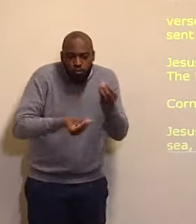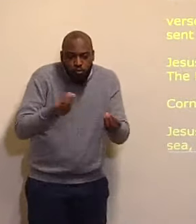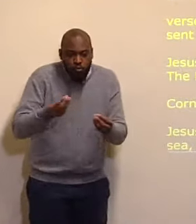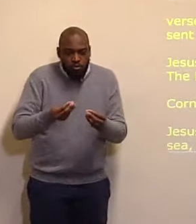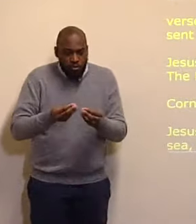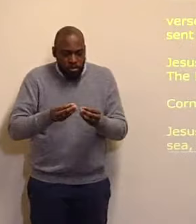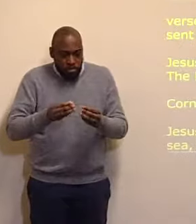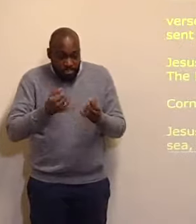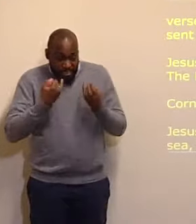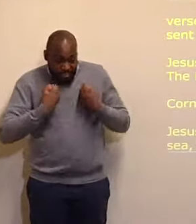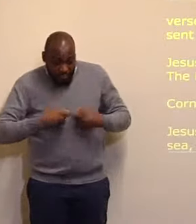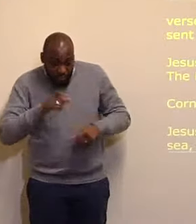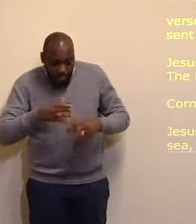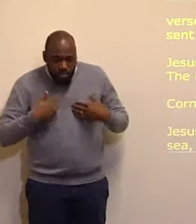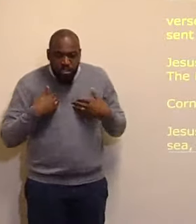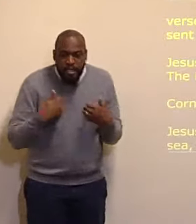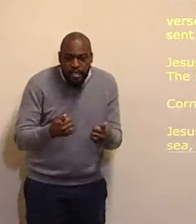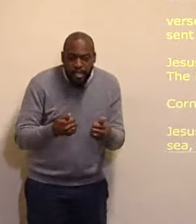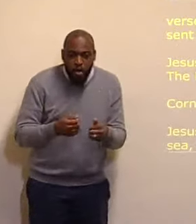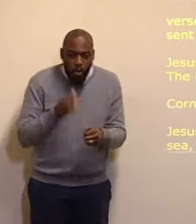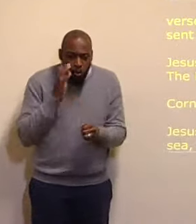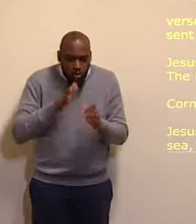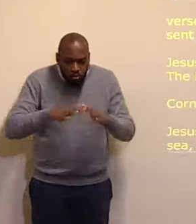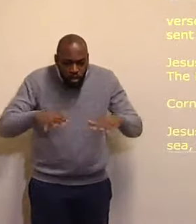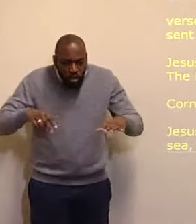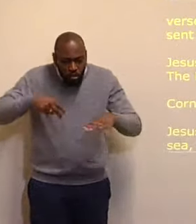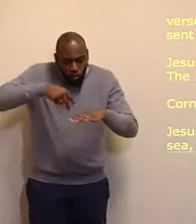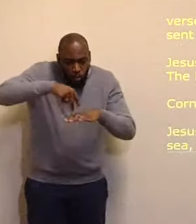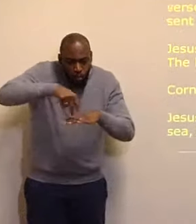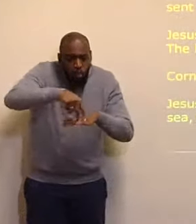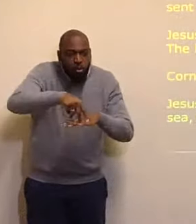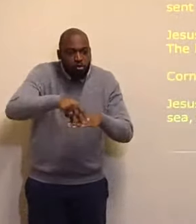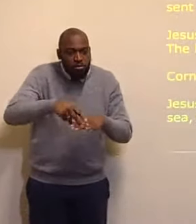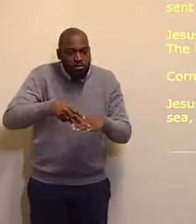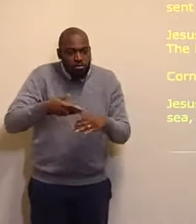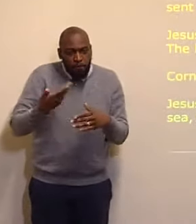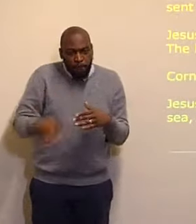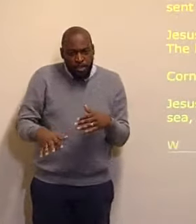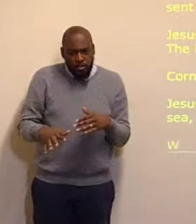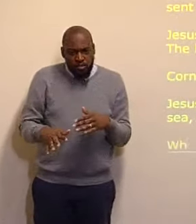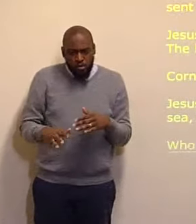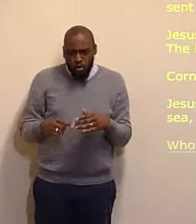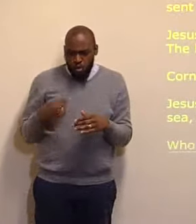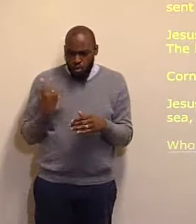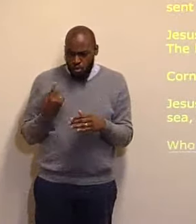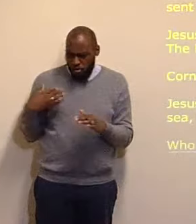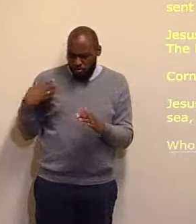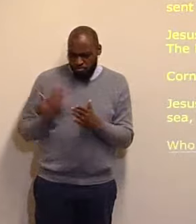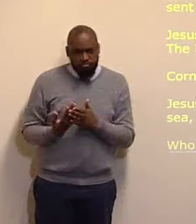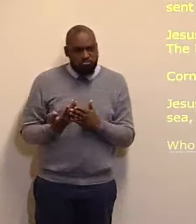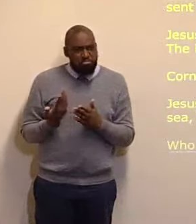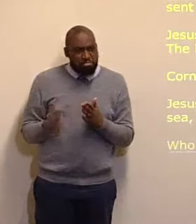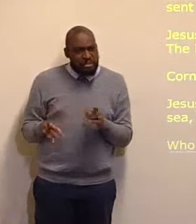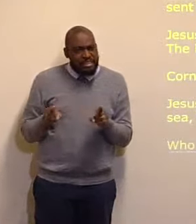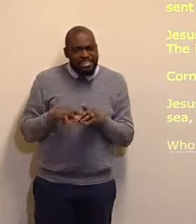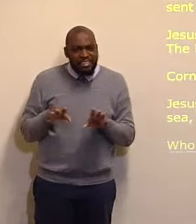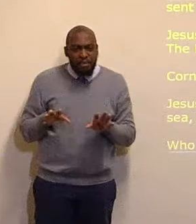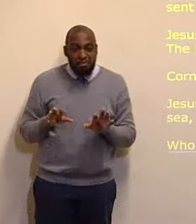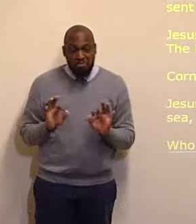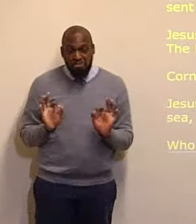who have ever done that? Please allow me a digression. When I speak with Muslims, I often say to them,